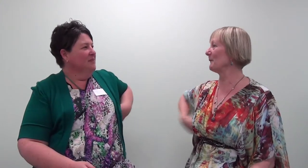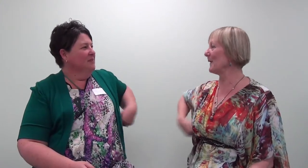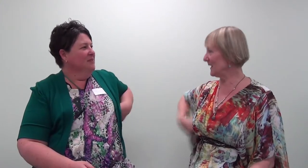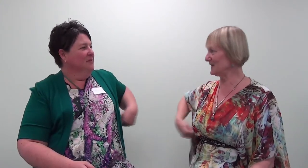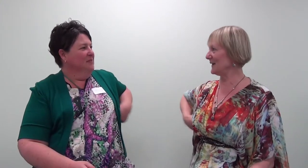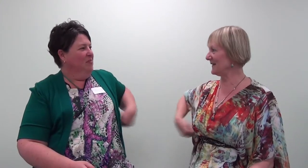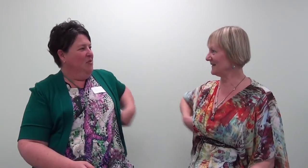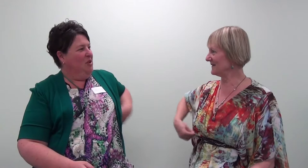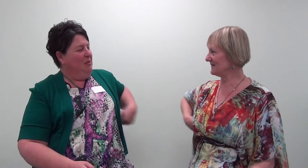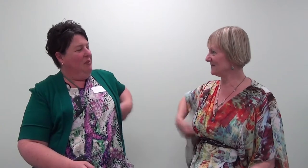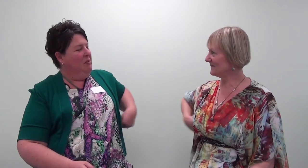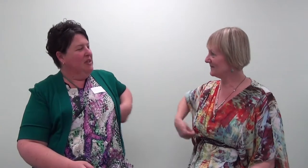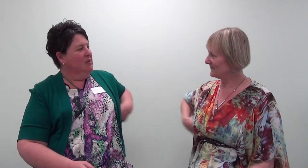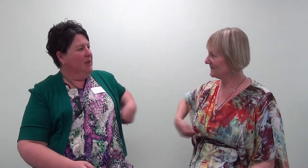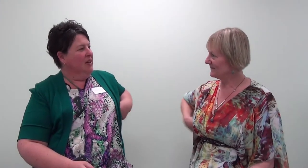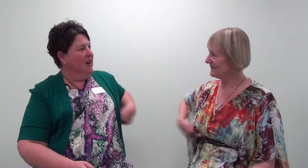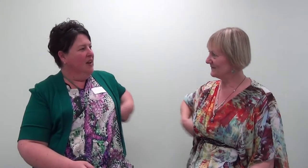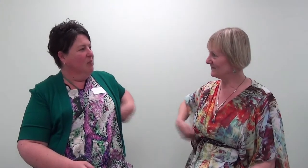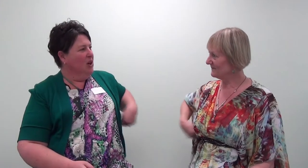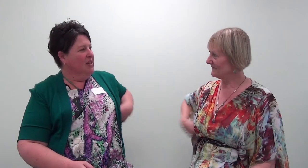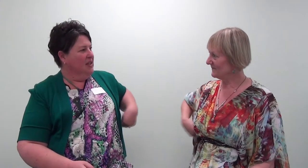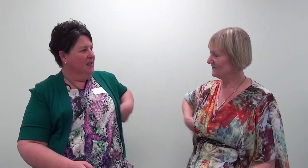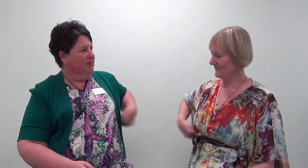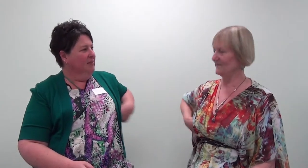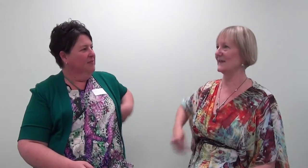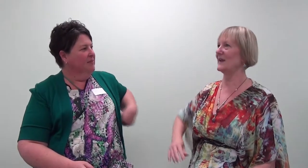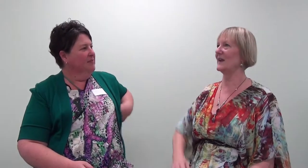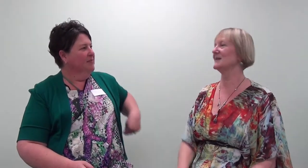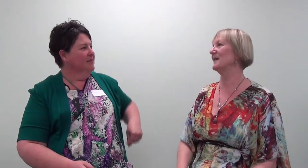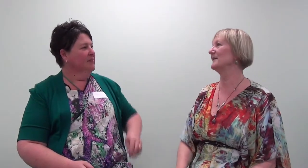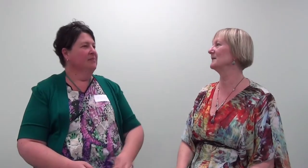right down. So maybe my stomach can come right down. How does that look?